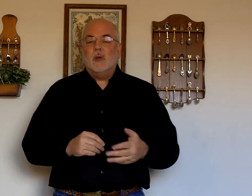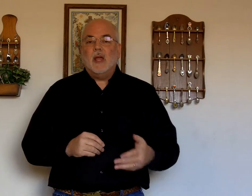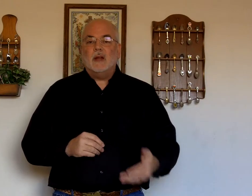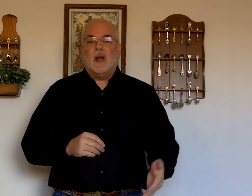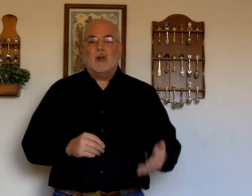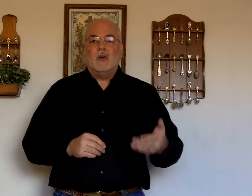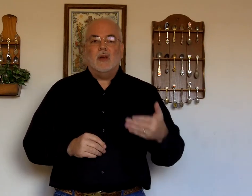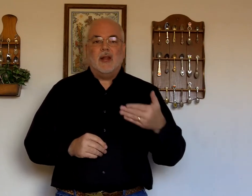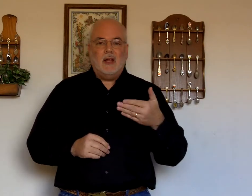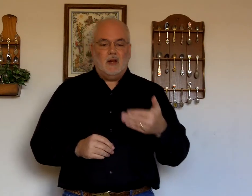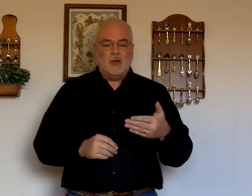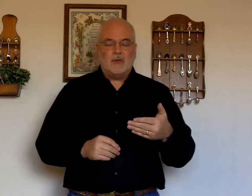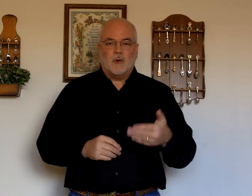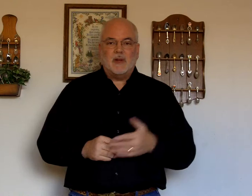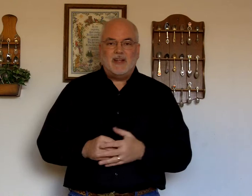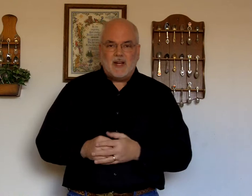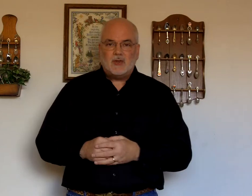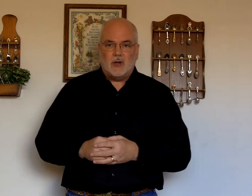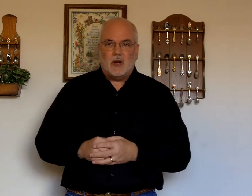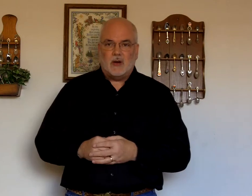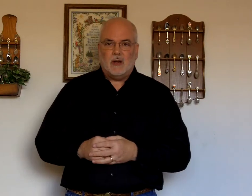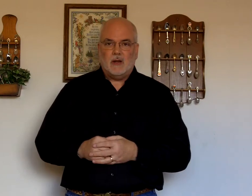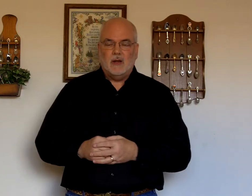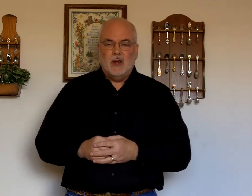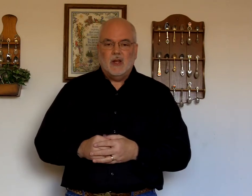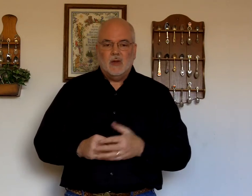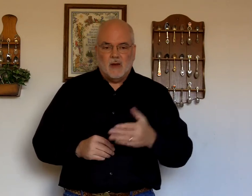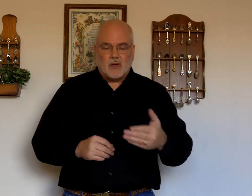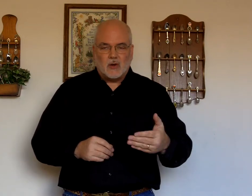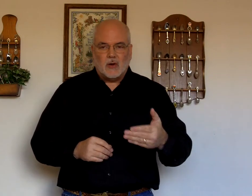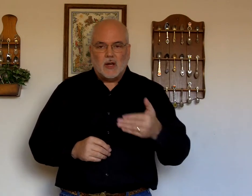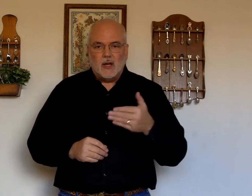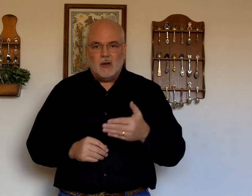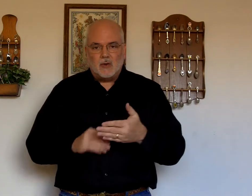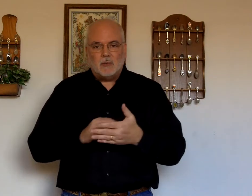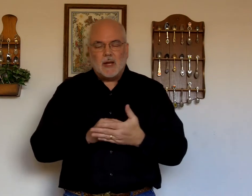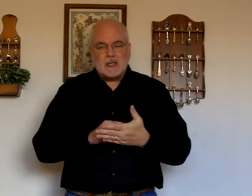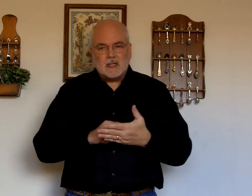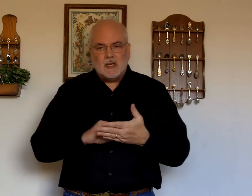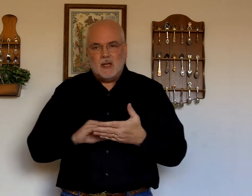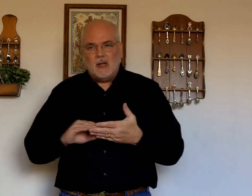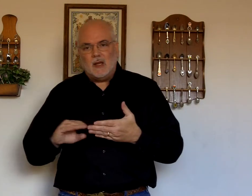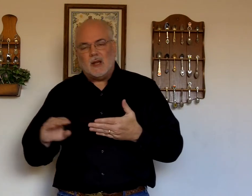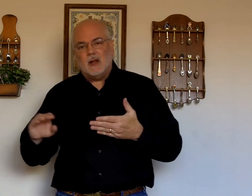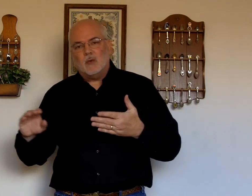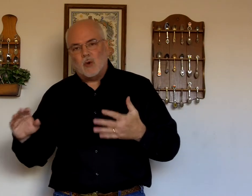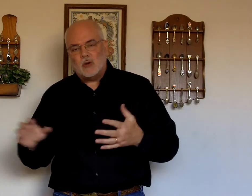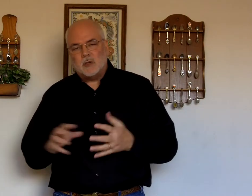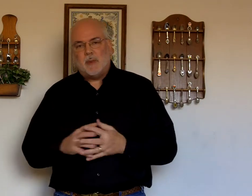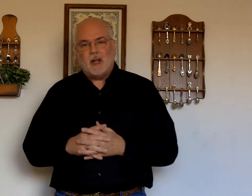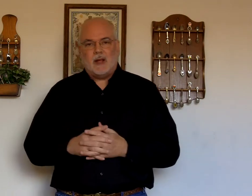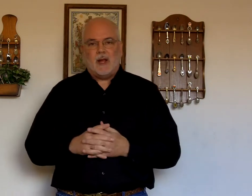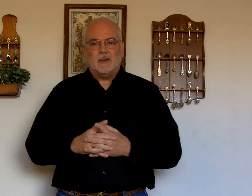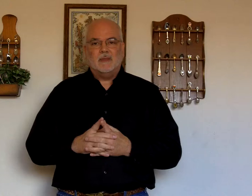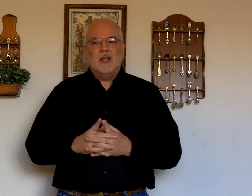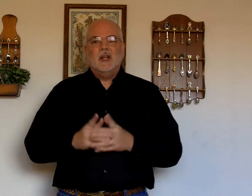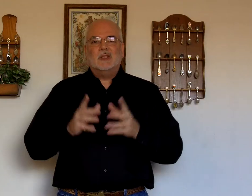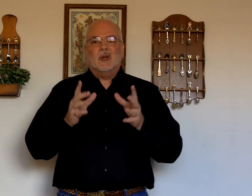cannot learn English from a dictionary. You have to learn English by seeing it spelled out. So,